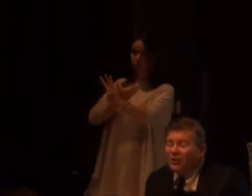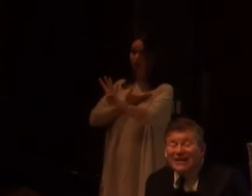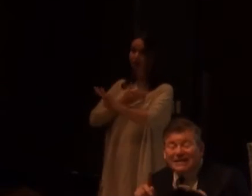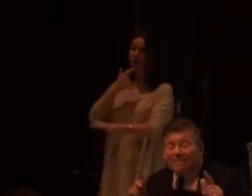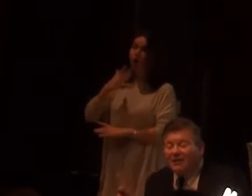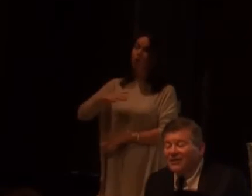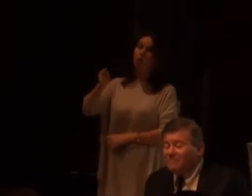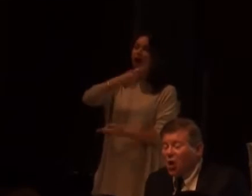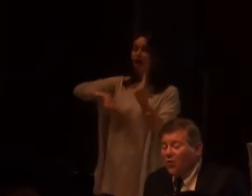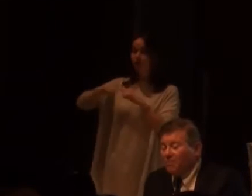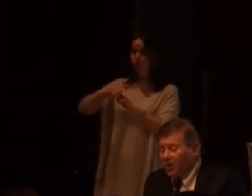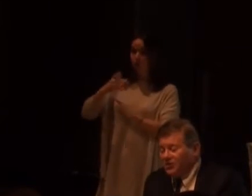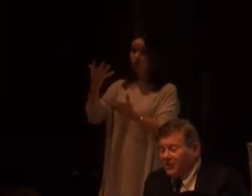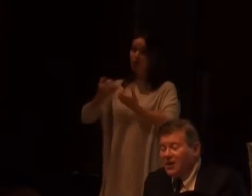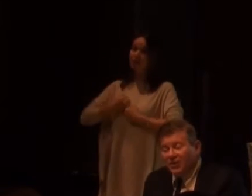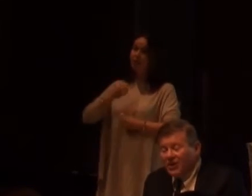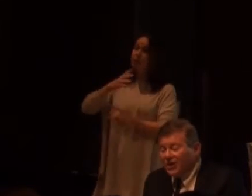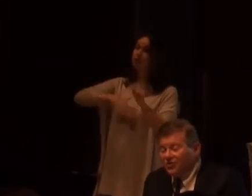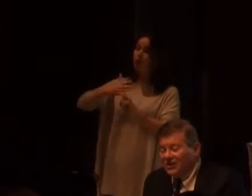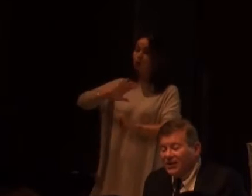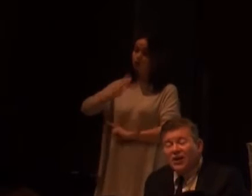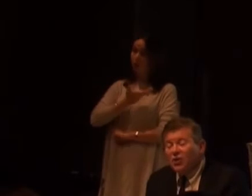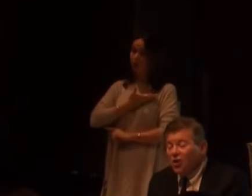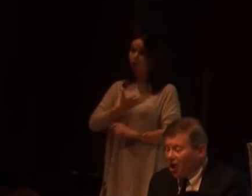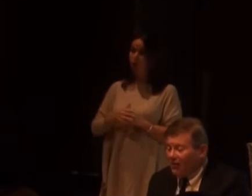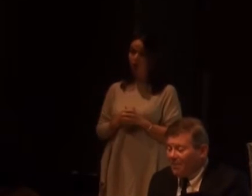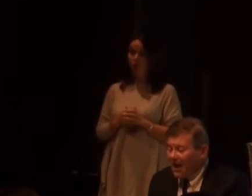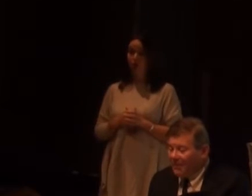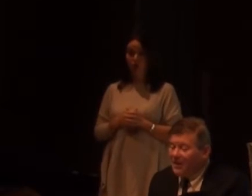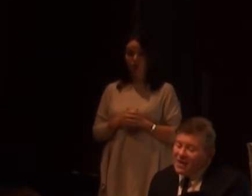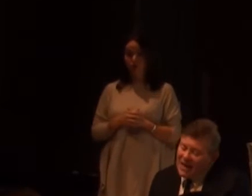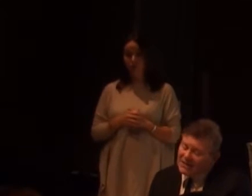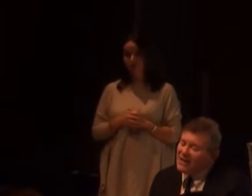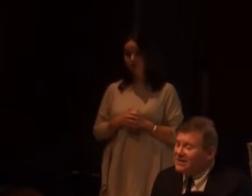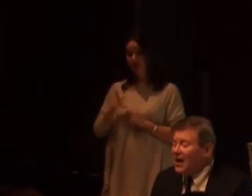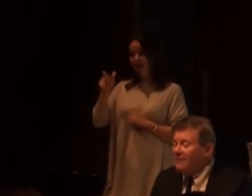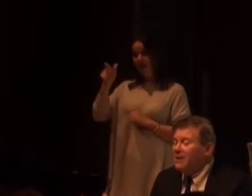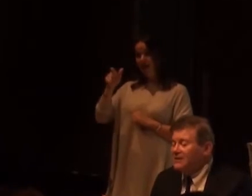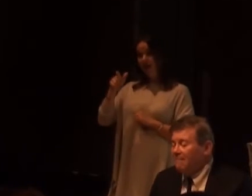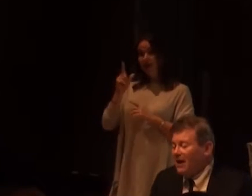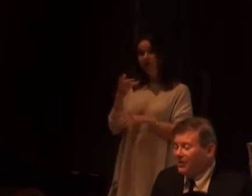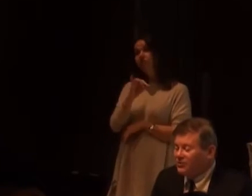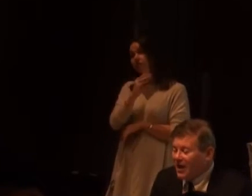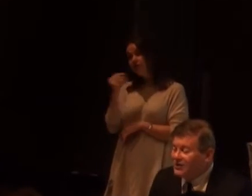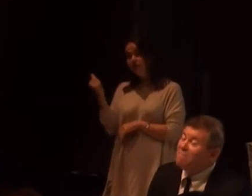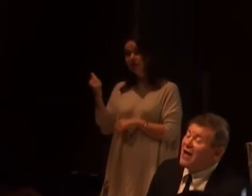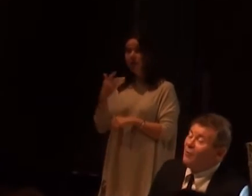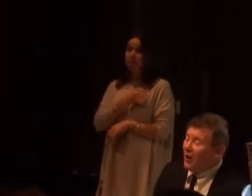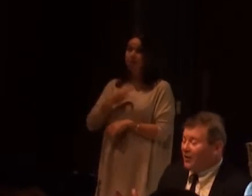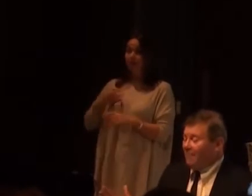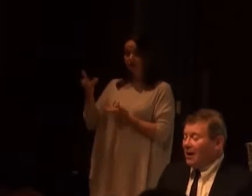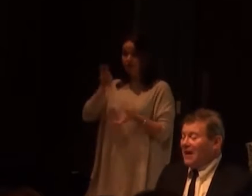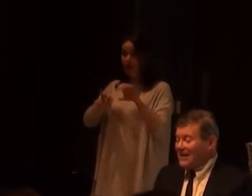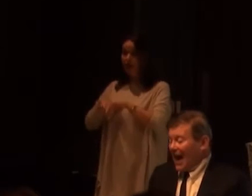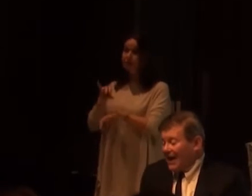social model. That it's the barriers beyond the person that need addressing. Not our impairment. Yes, in time, some medical science may